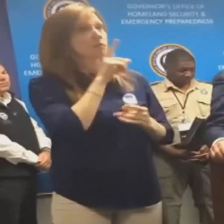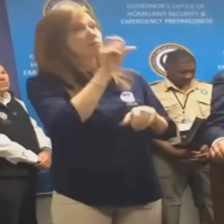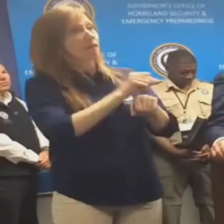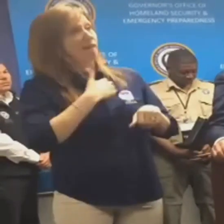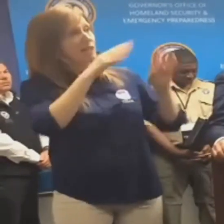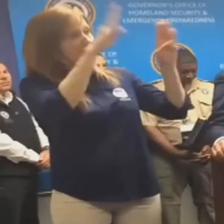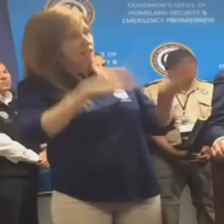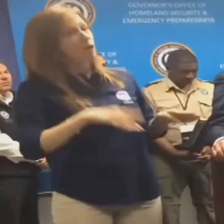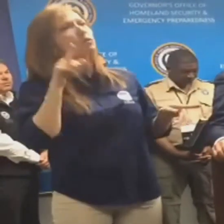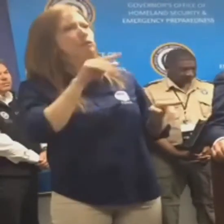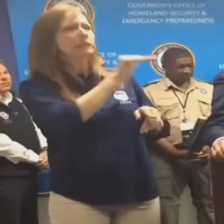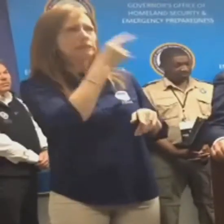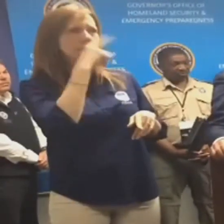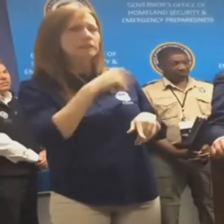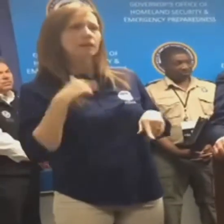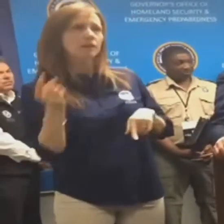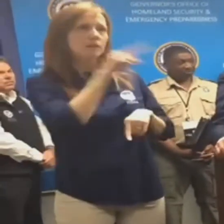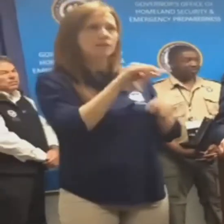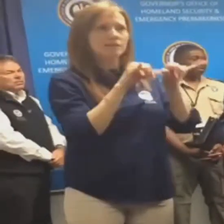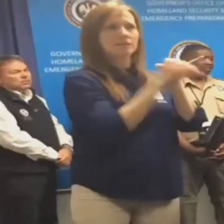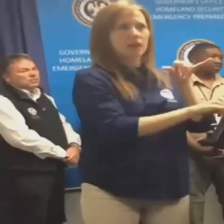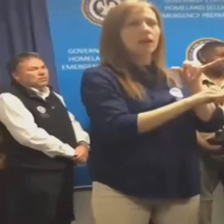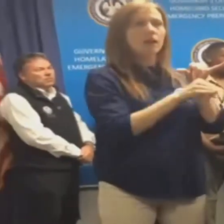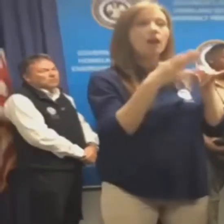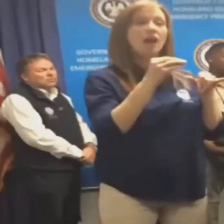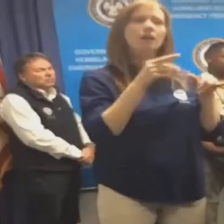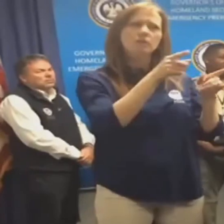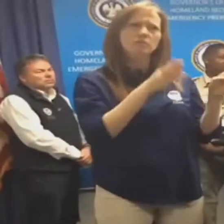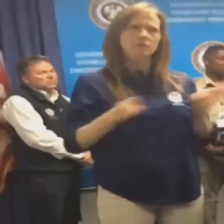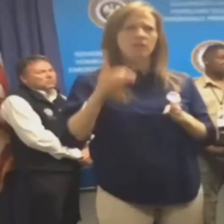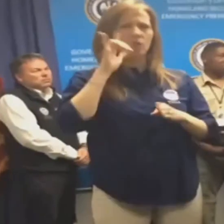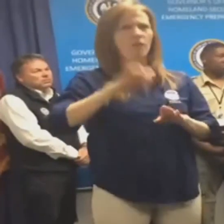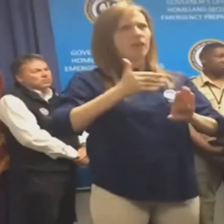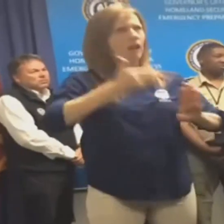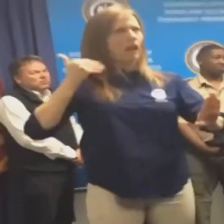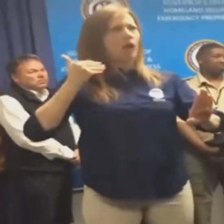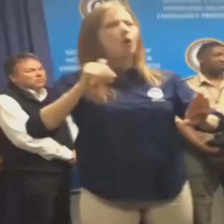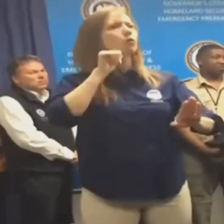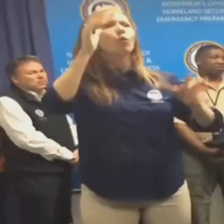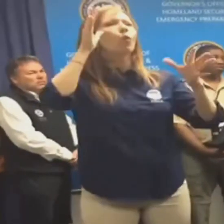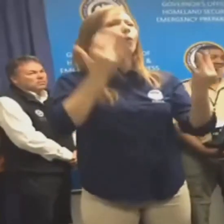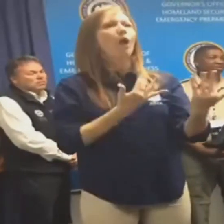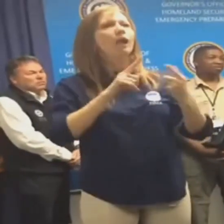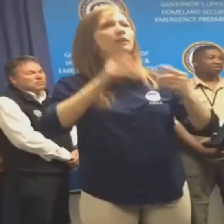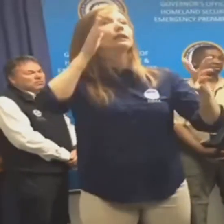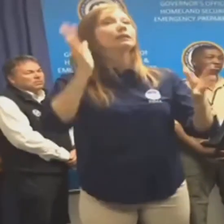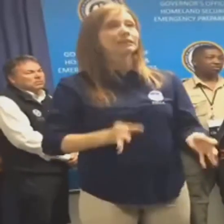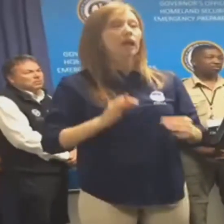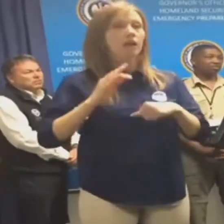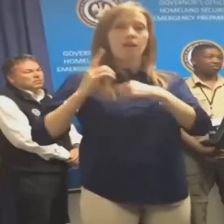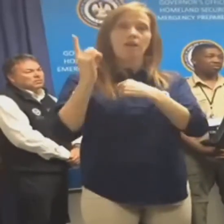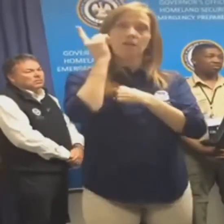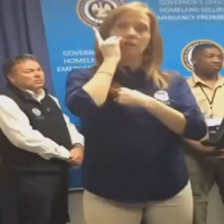that's not going to be possible for everyone, we clearly understand that. We would also ask that you make the decision sooner rather than later, so that you're